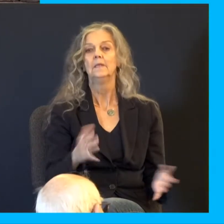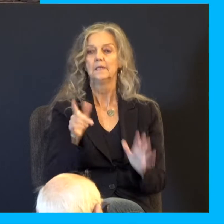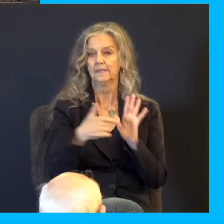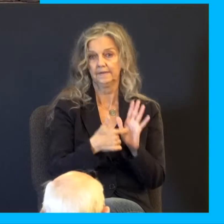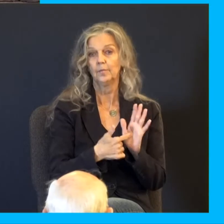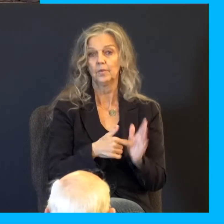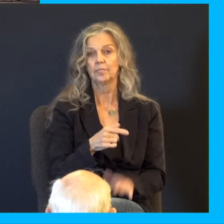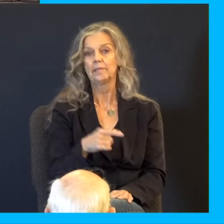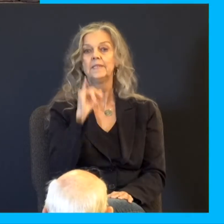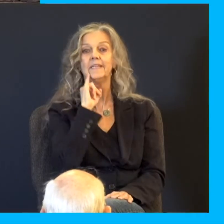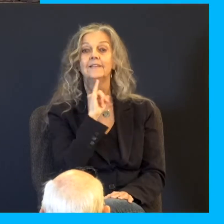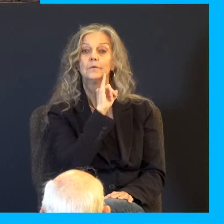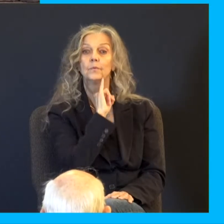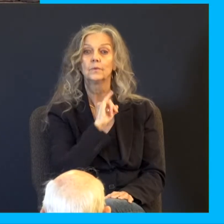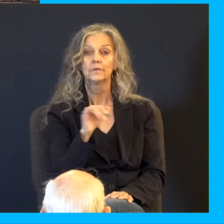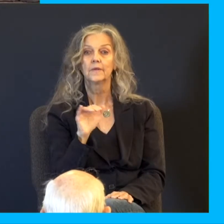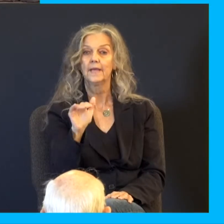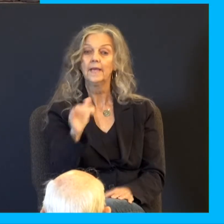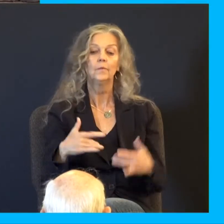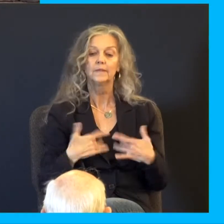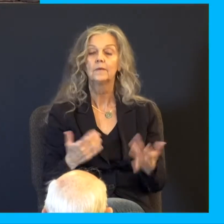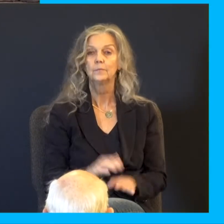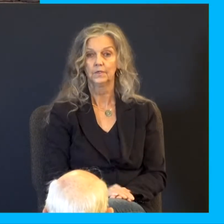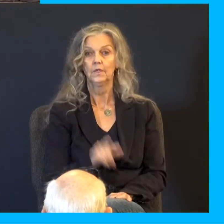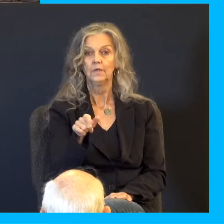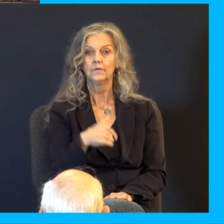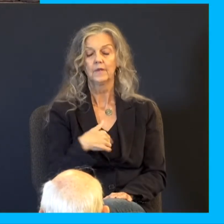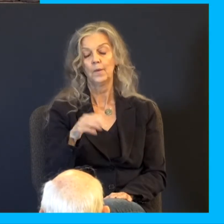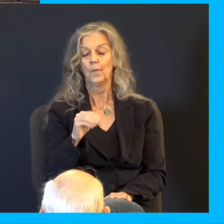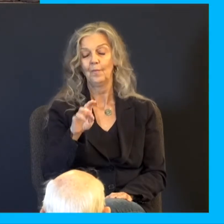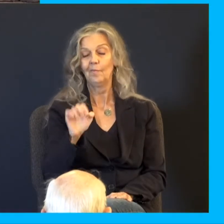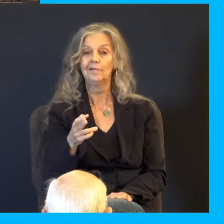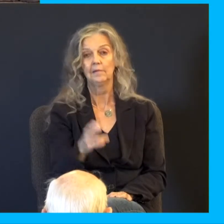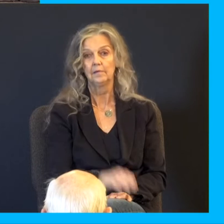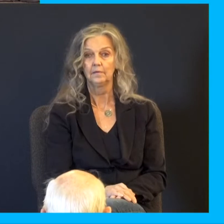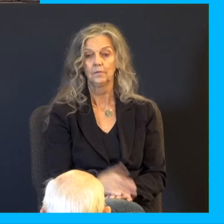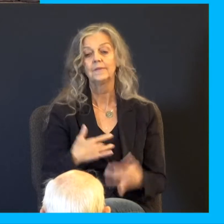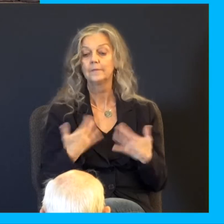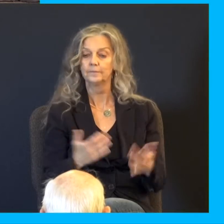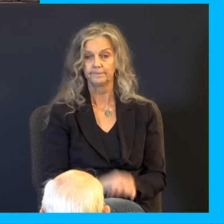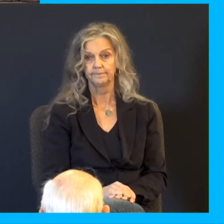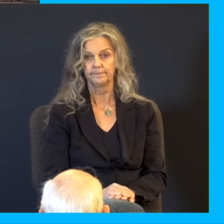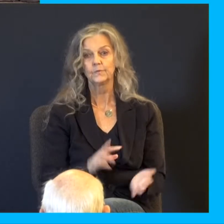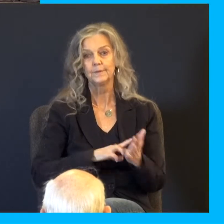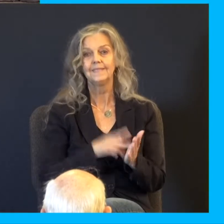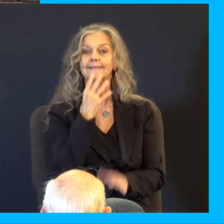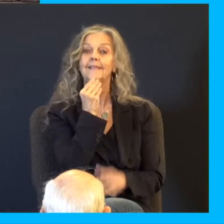in Israel, and you say to them, you want to say, hey, what's up? You say, monish ma. What is up? Or what? Monish ma. And if you want to get even